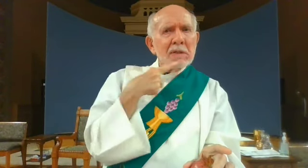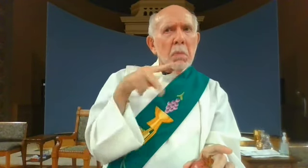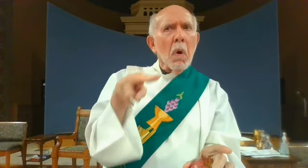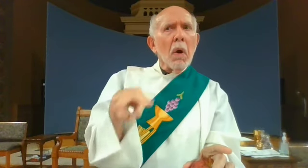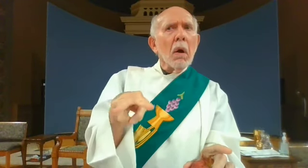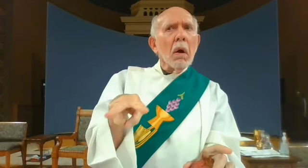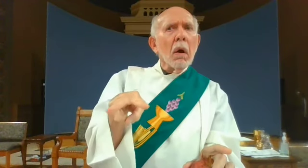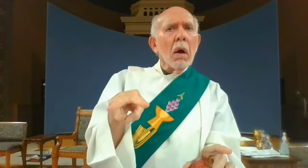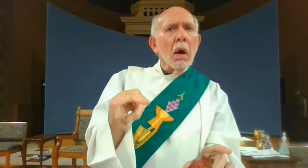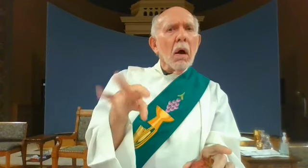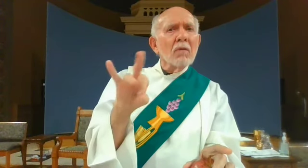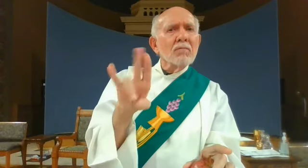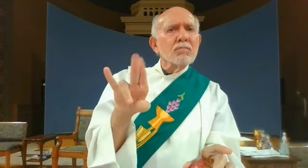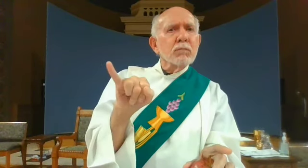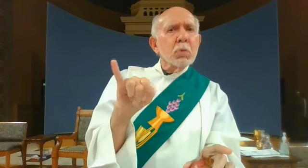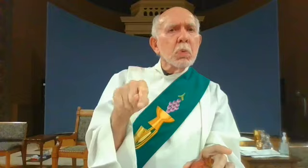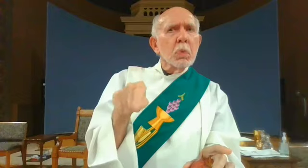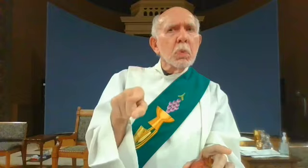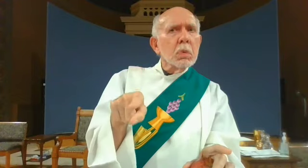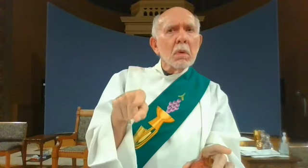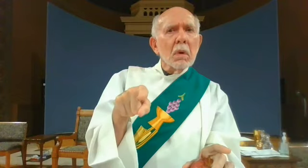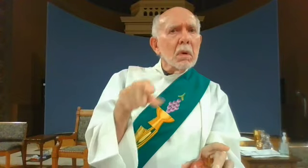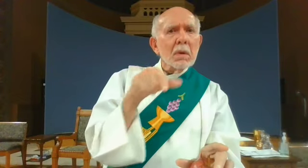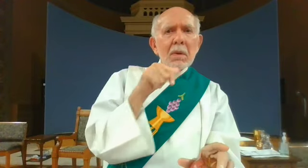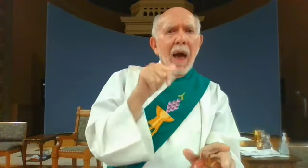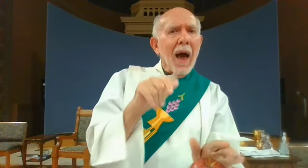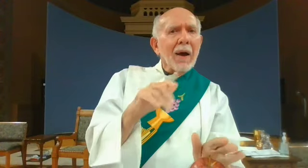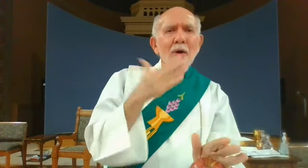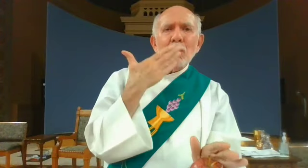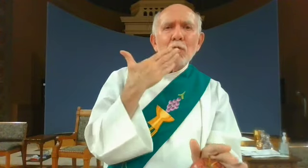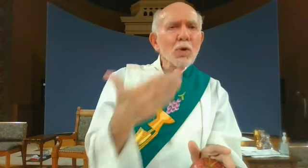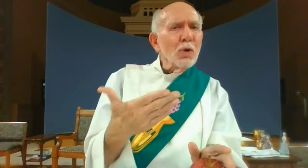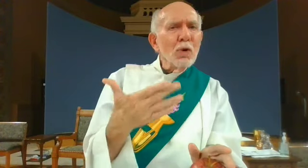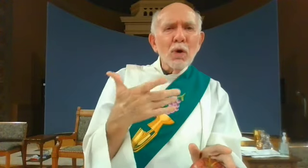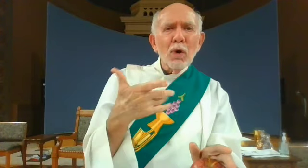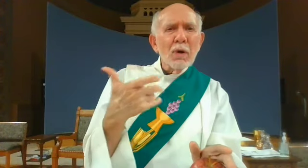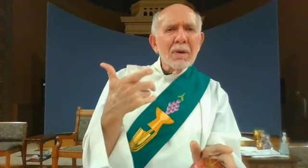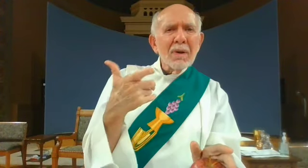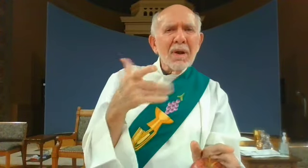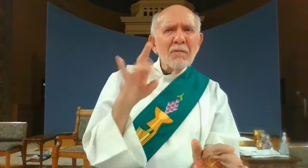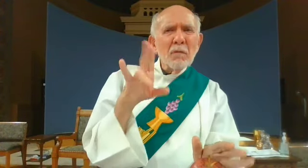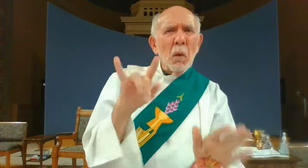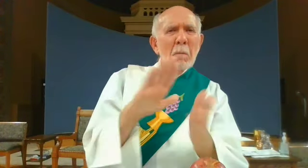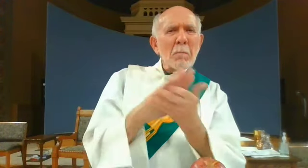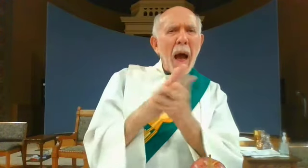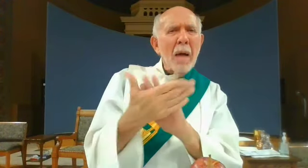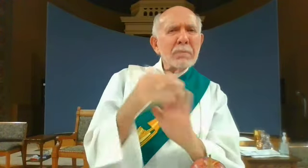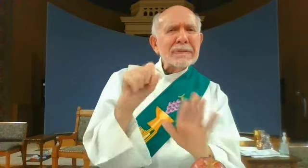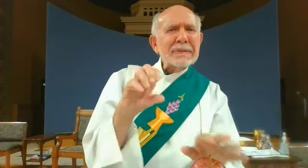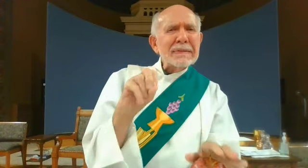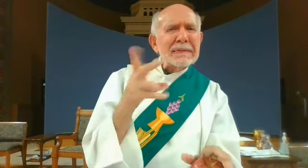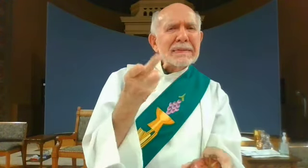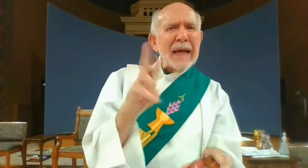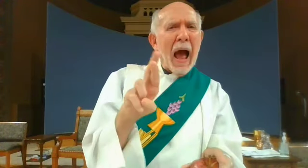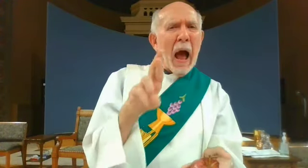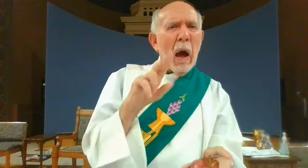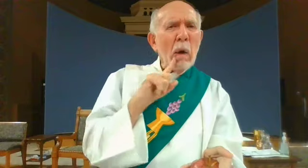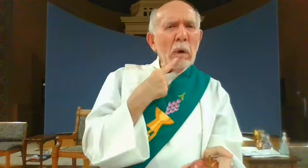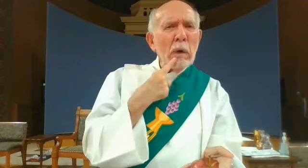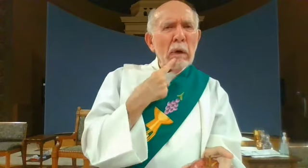that's the same disappointment the man felt when he saw he had no fruits just the